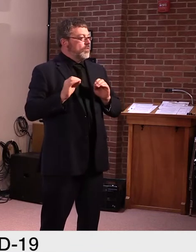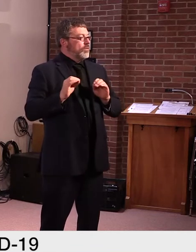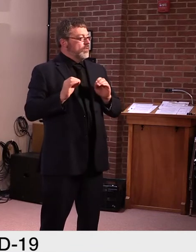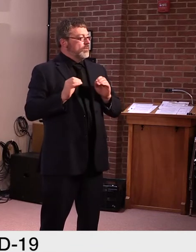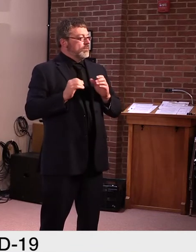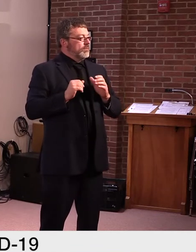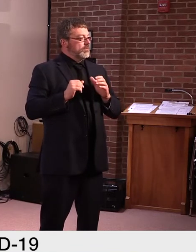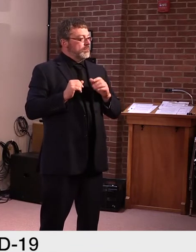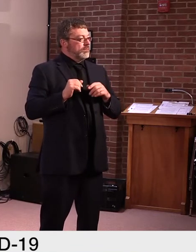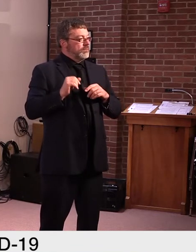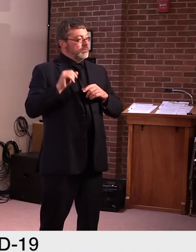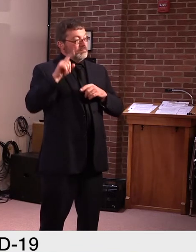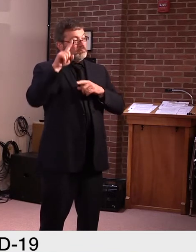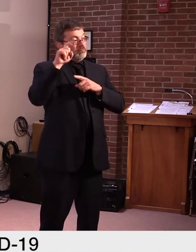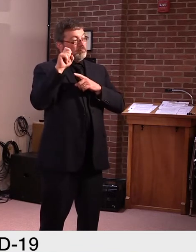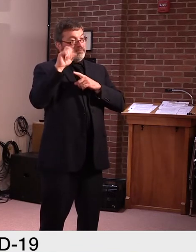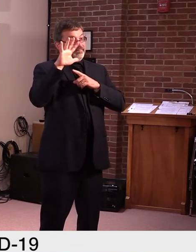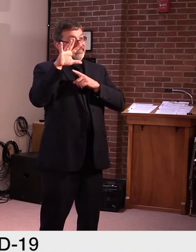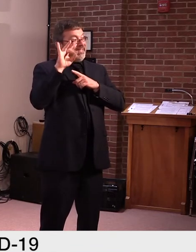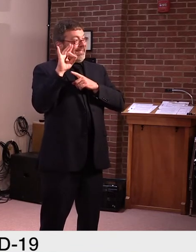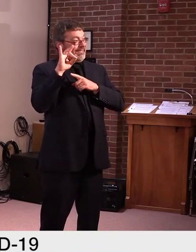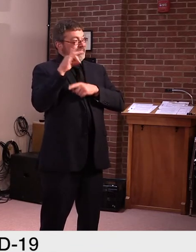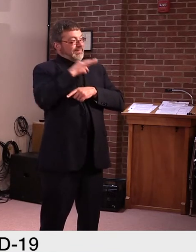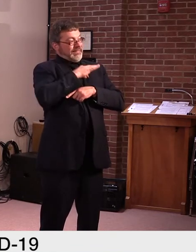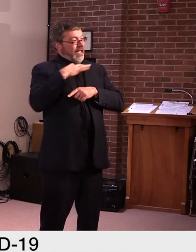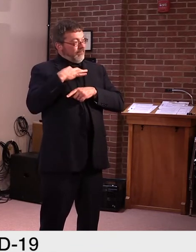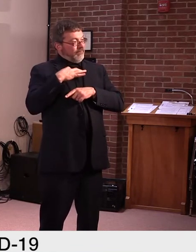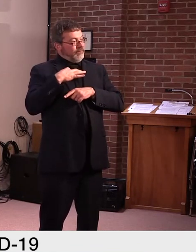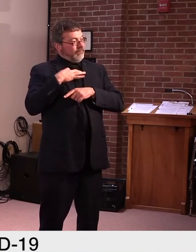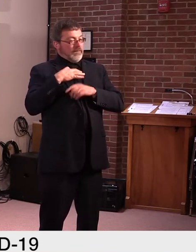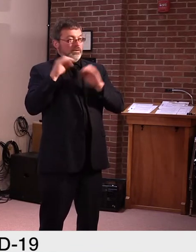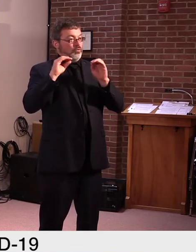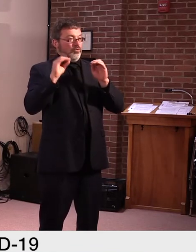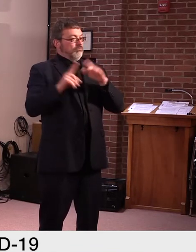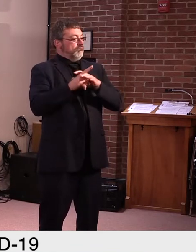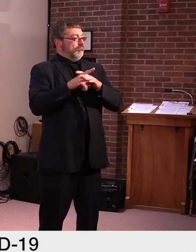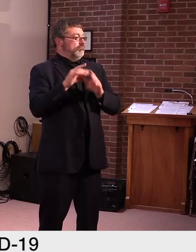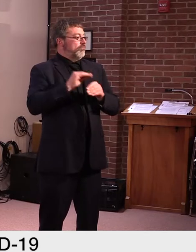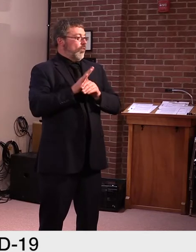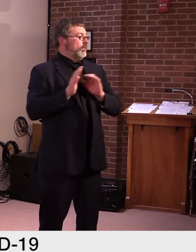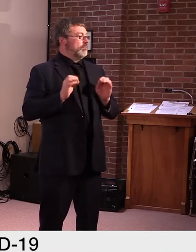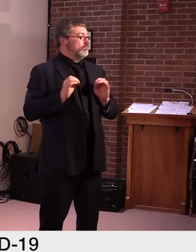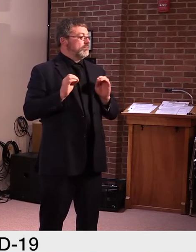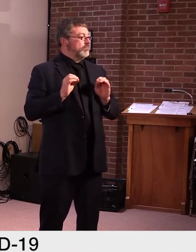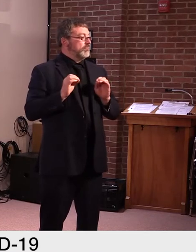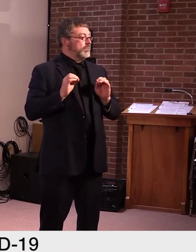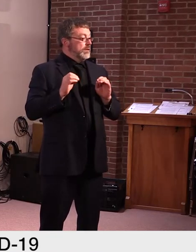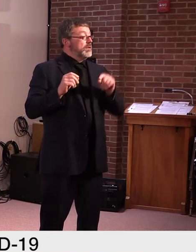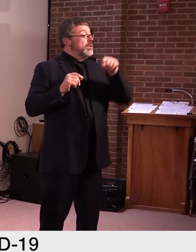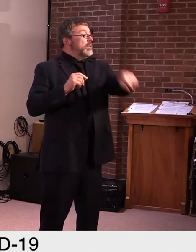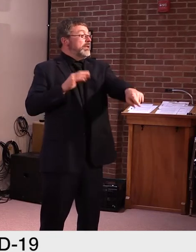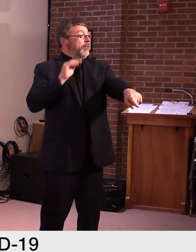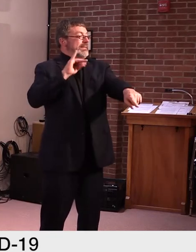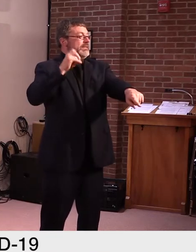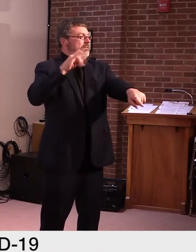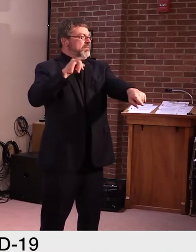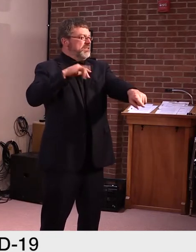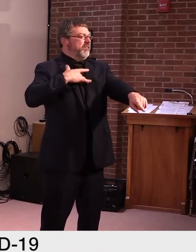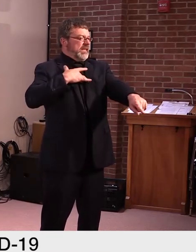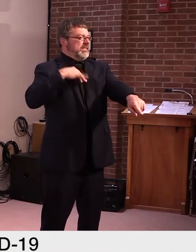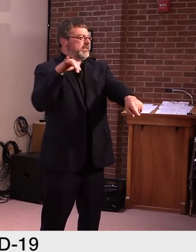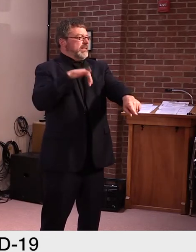258 staff and inmates that we tested there this week. We're going to put a, we're going to put Mississippi in that same rotation, uh,